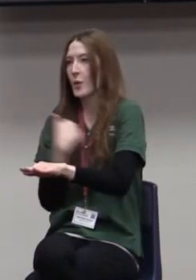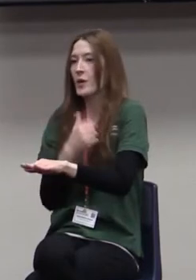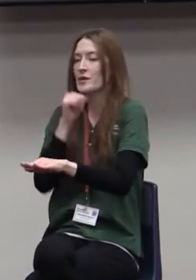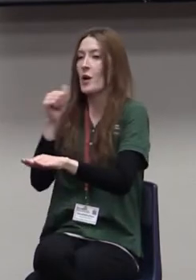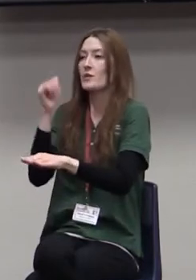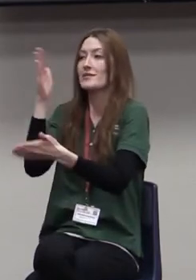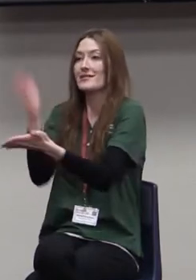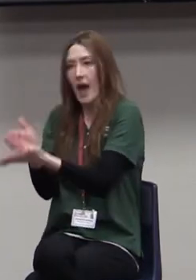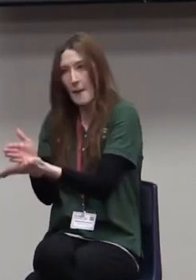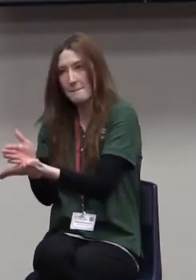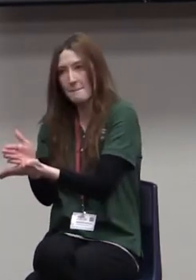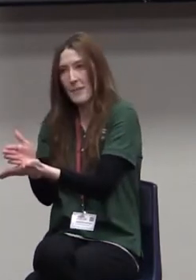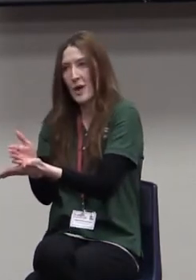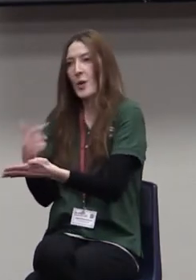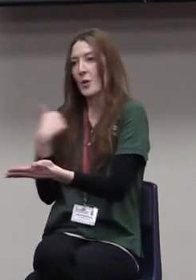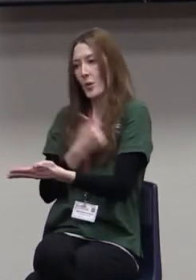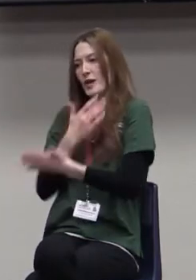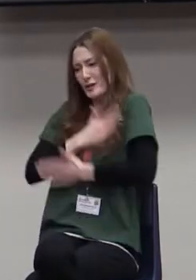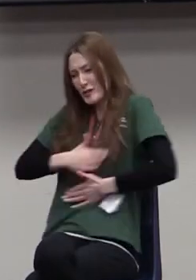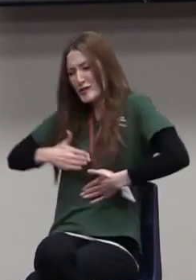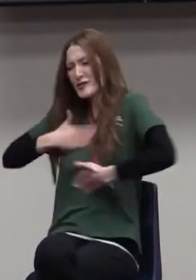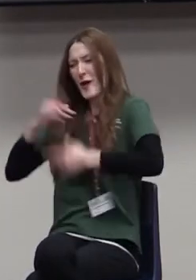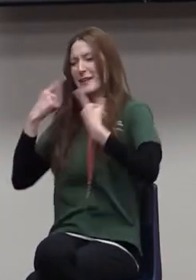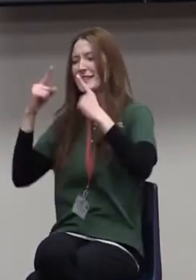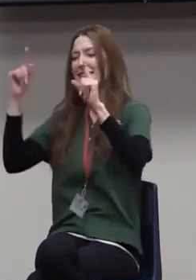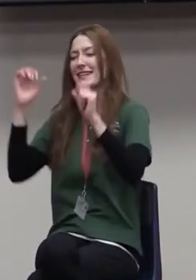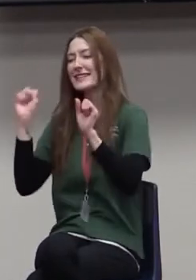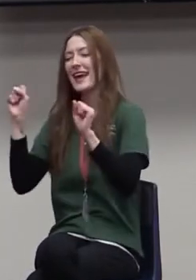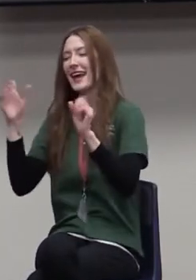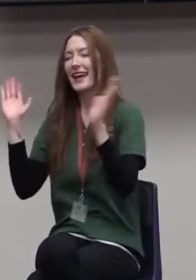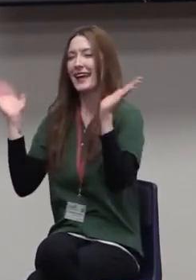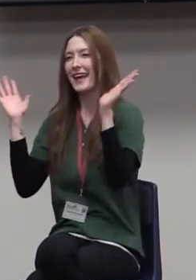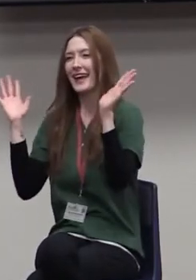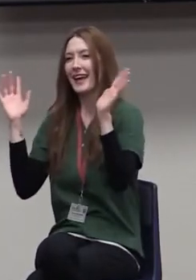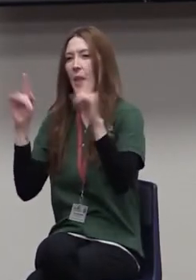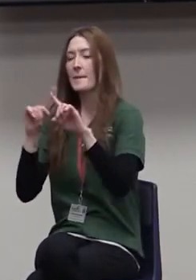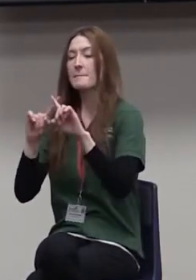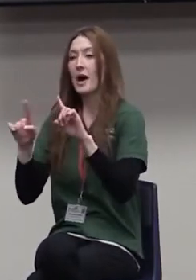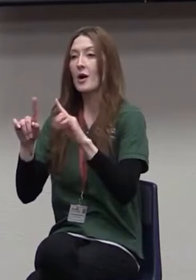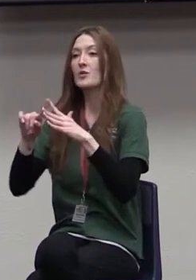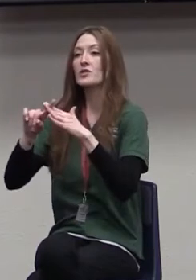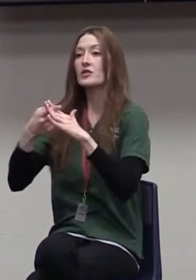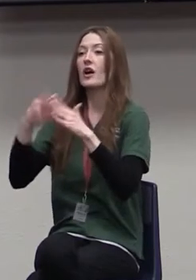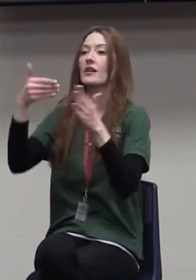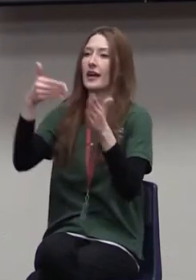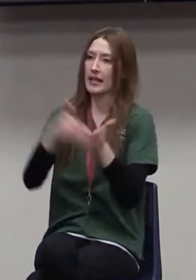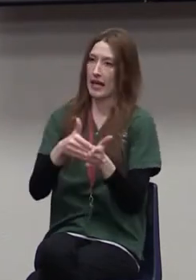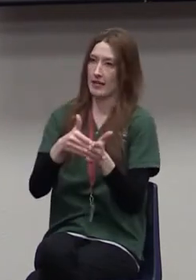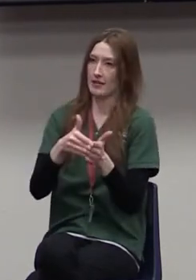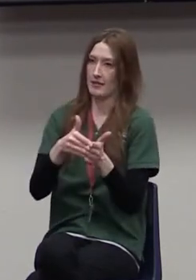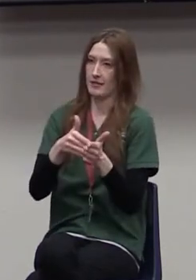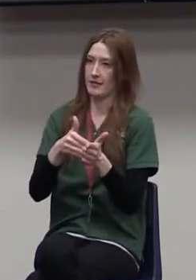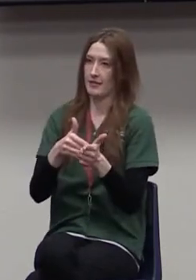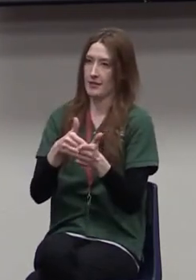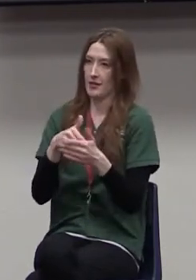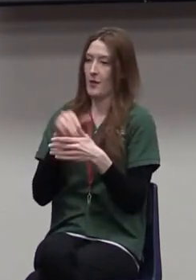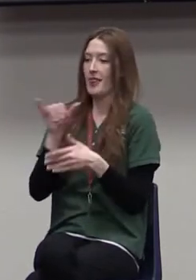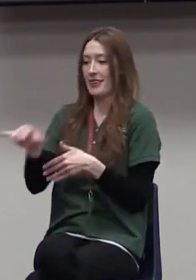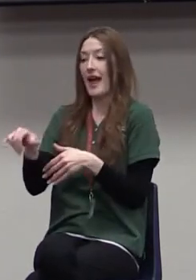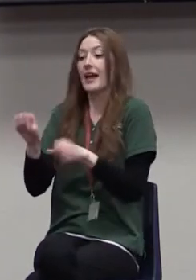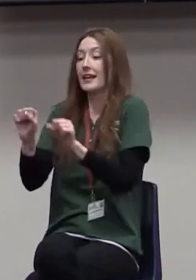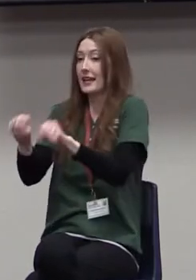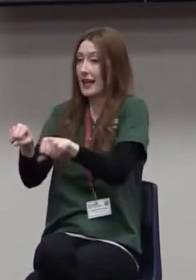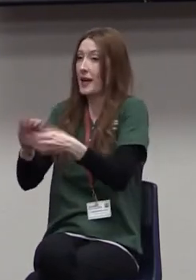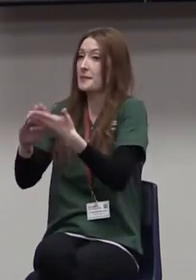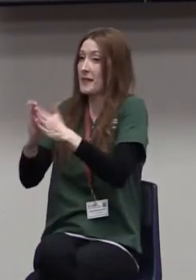the success and then we start over. Because if we're not careful, where we end up can become our next comfort zone.